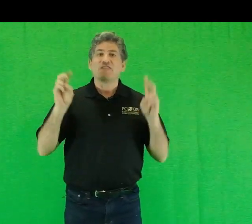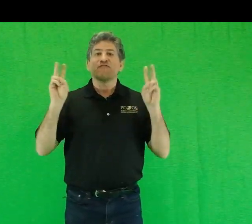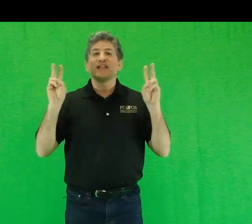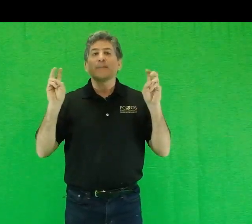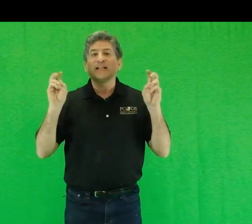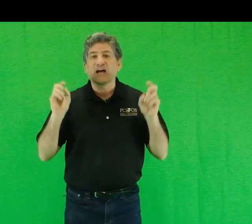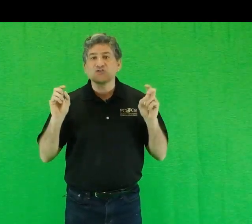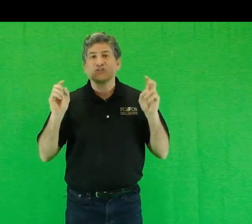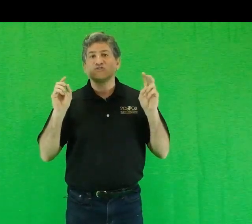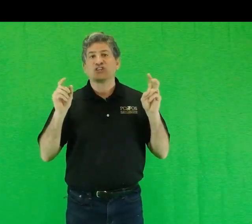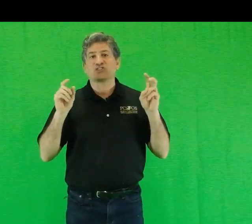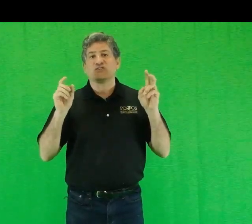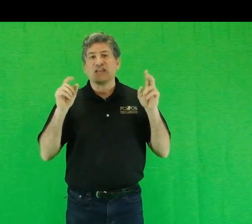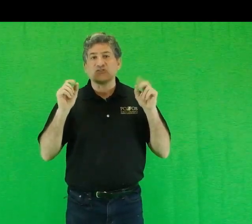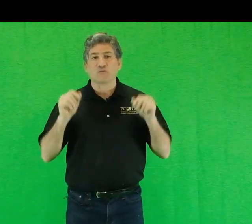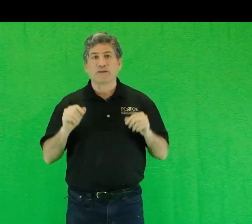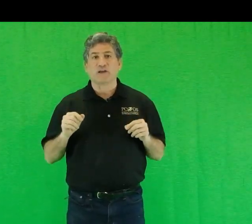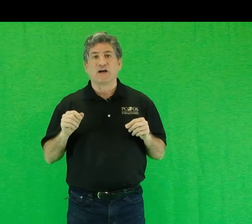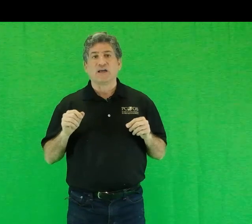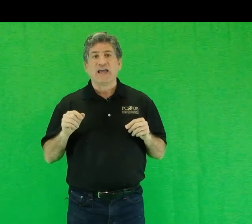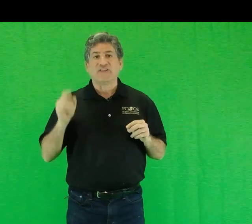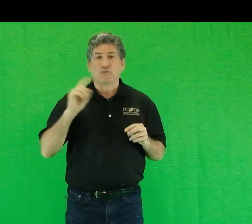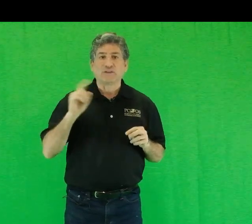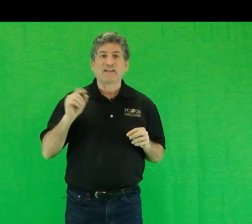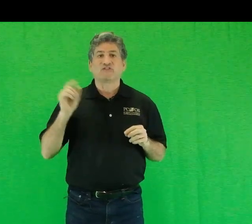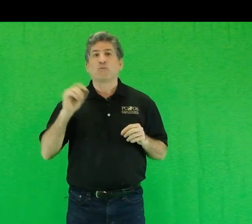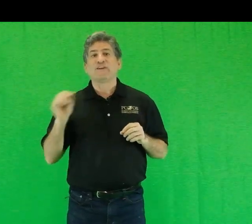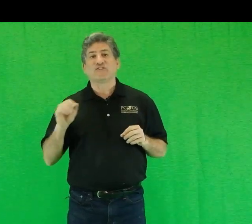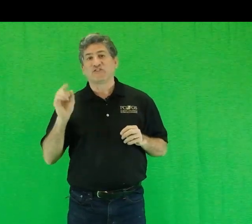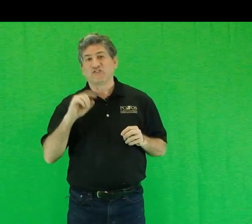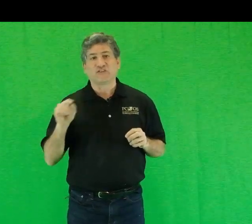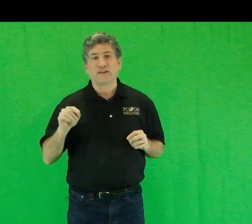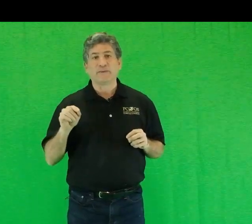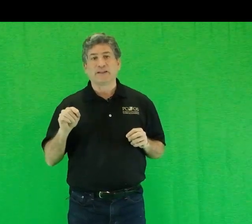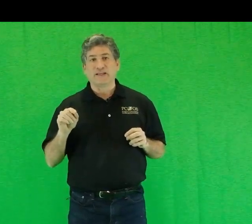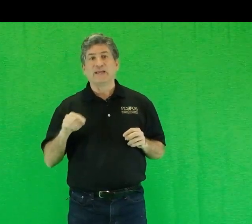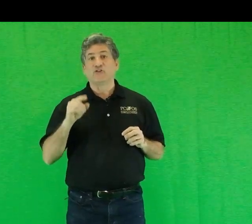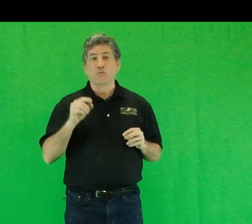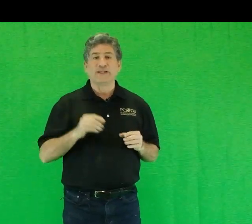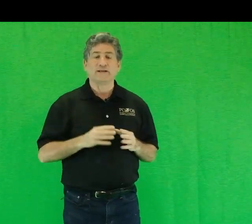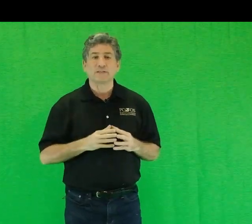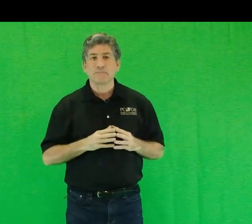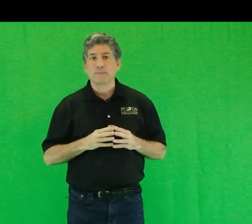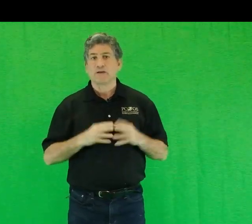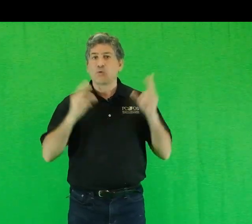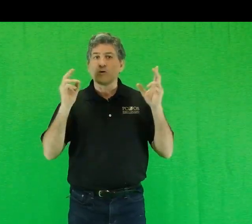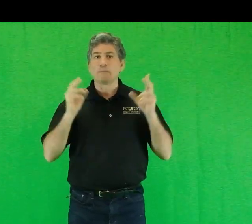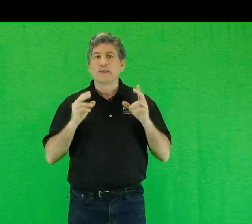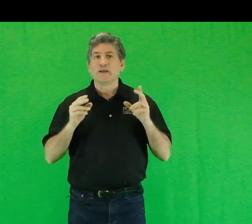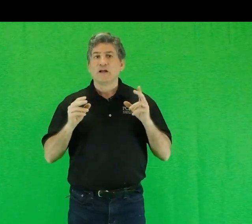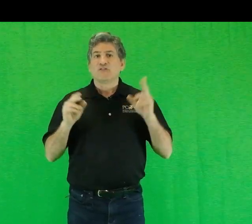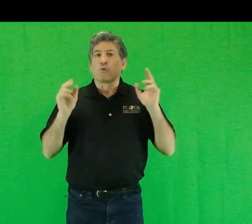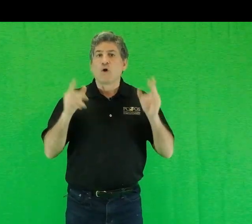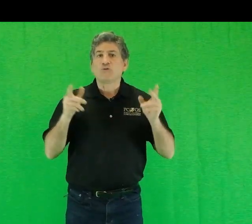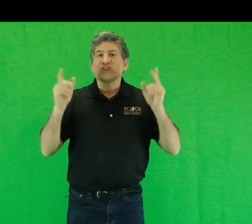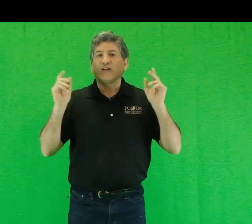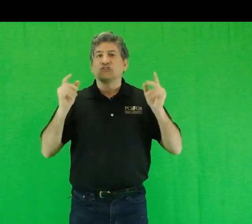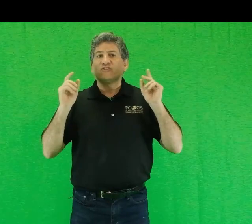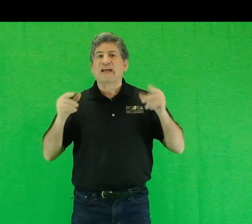phenomenological gist of the entropy law as it relates to waste and sustainability in your readings. Quote, The road to understanding